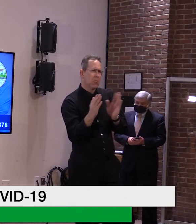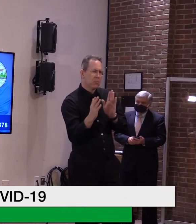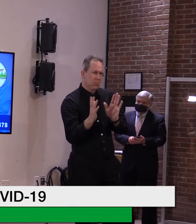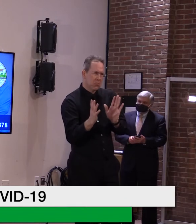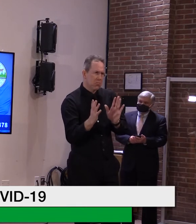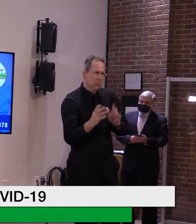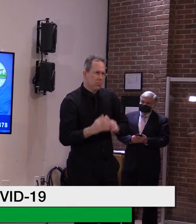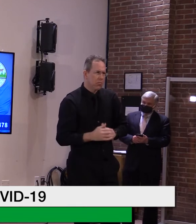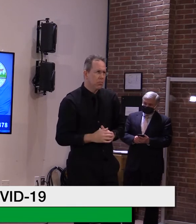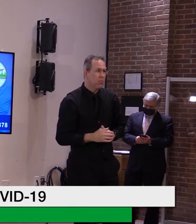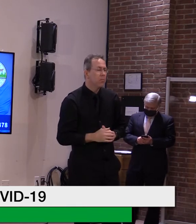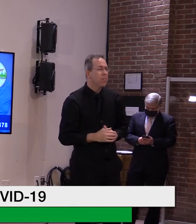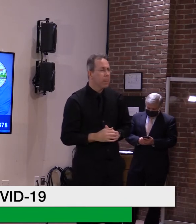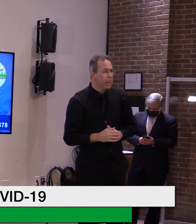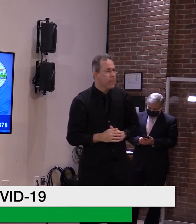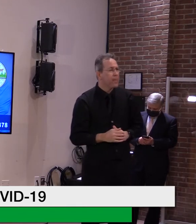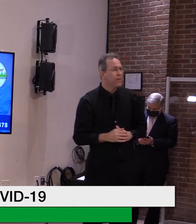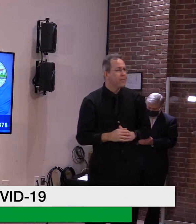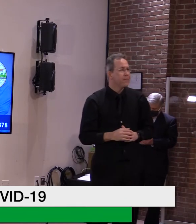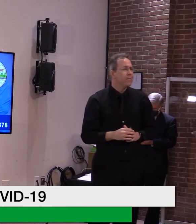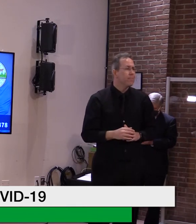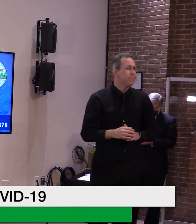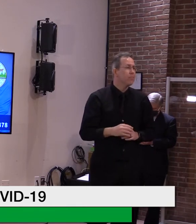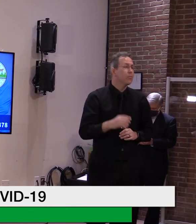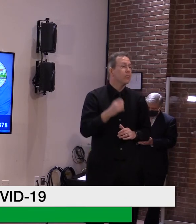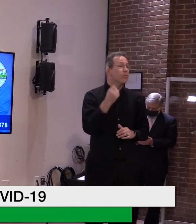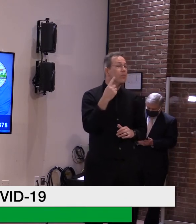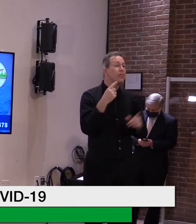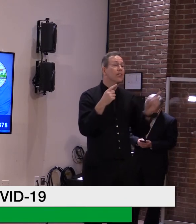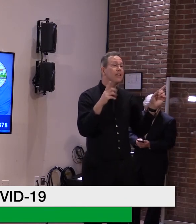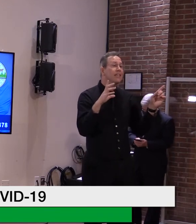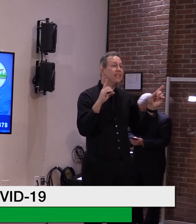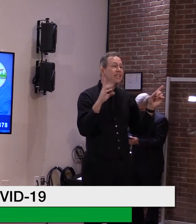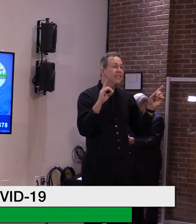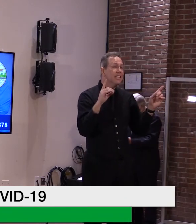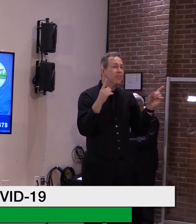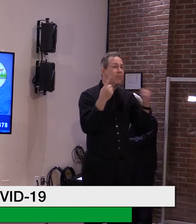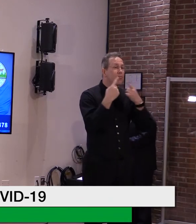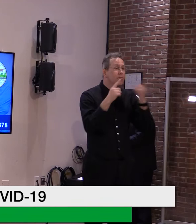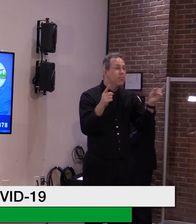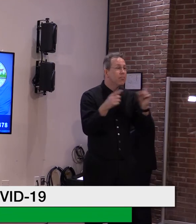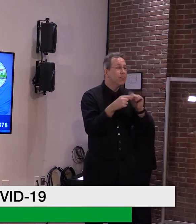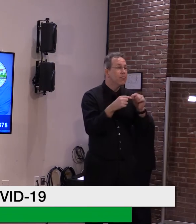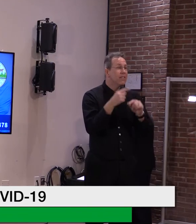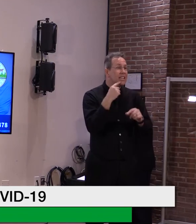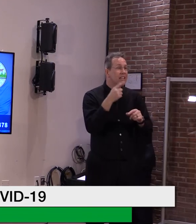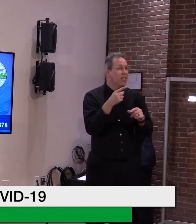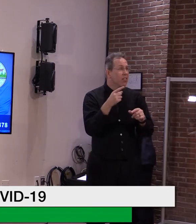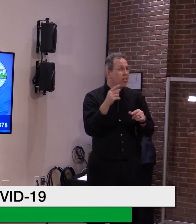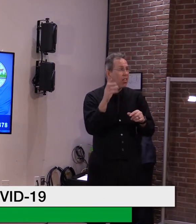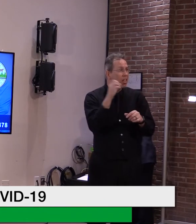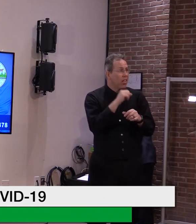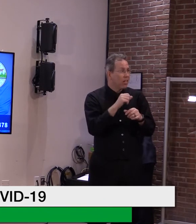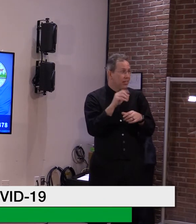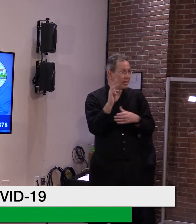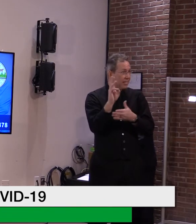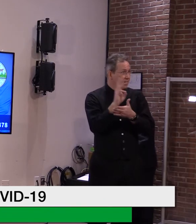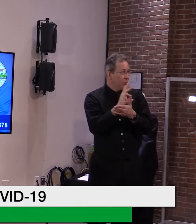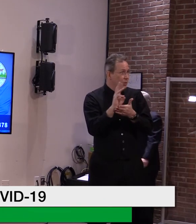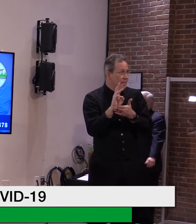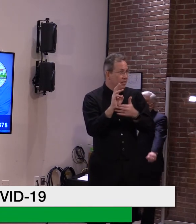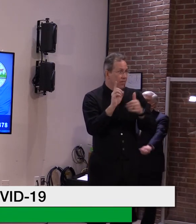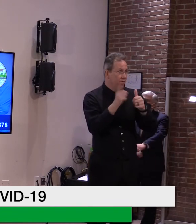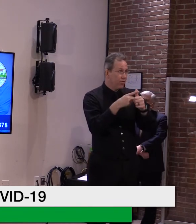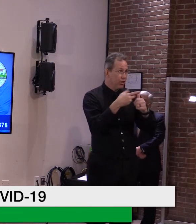six weeks later, that's probably all right as well, but don't go beyond that point. Um, because